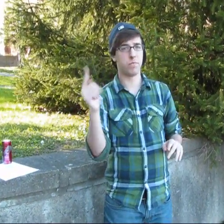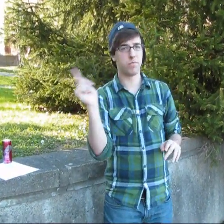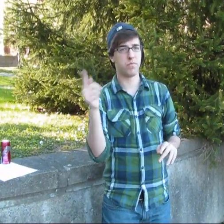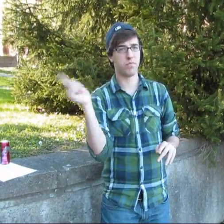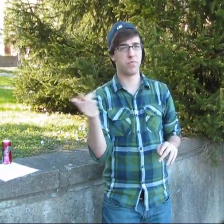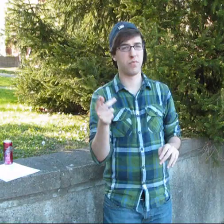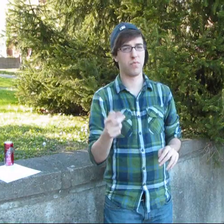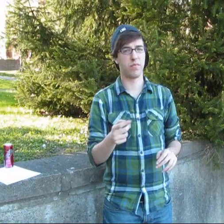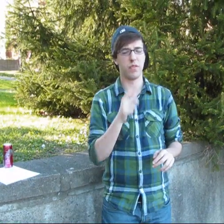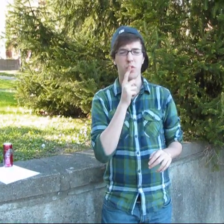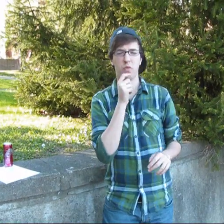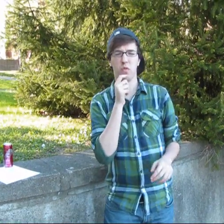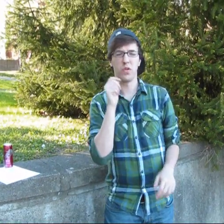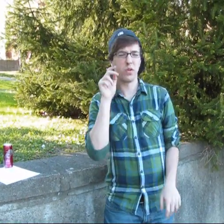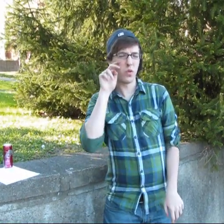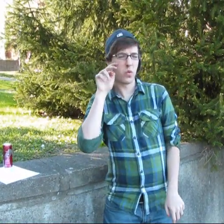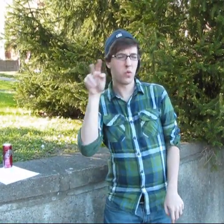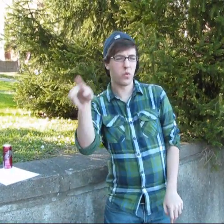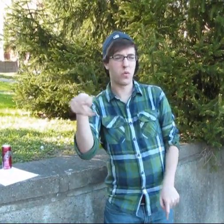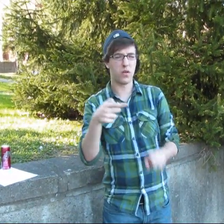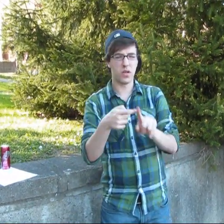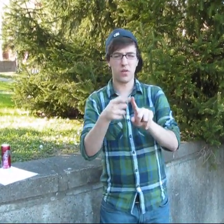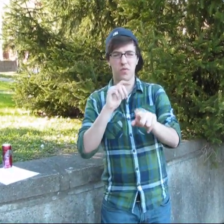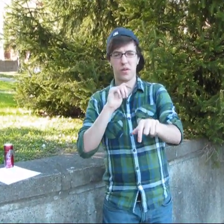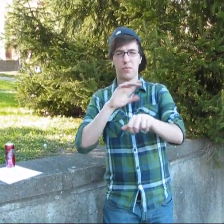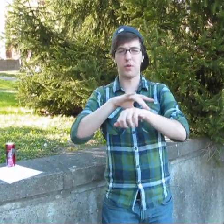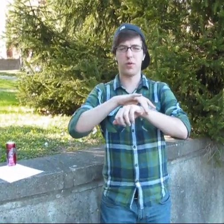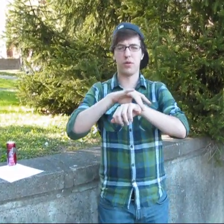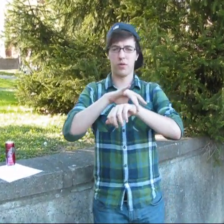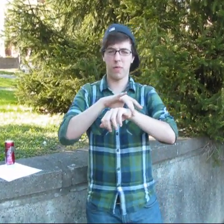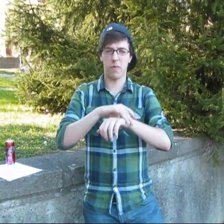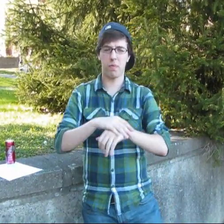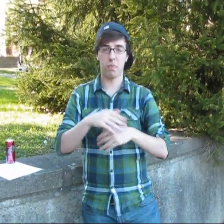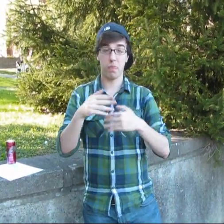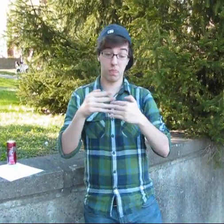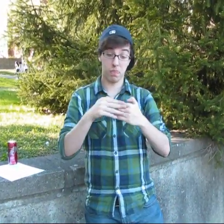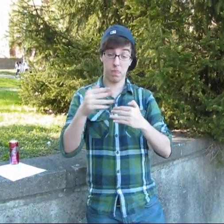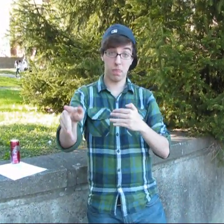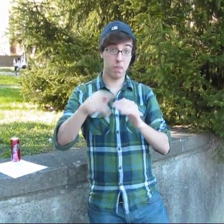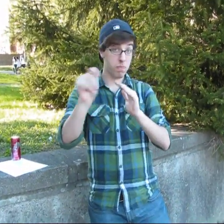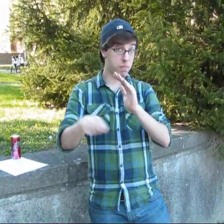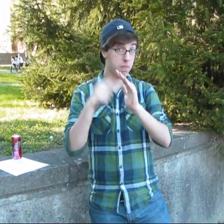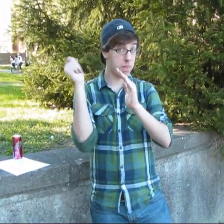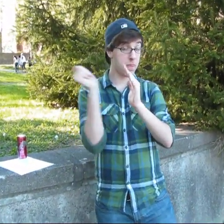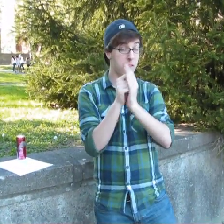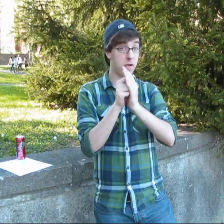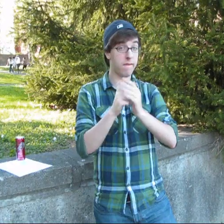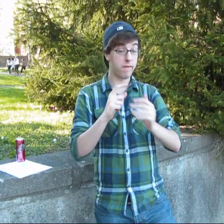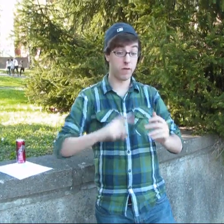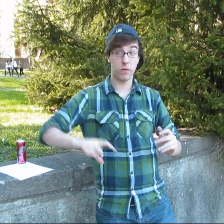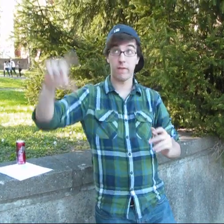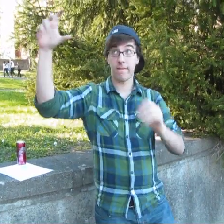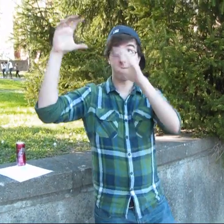feet don't part, make no sound. Walking on, walking on the moon.